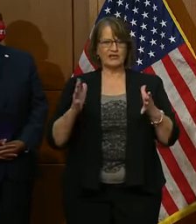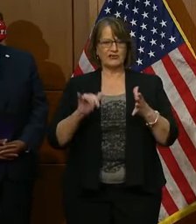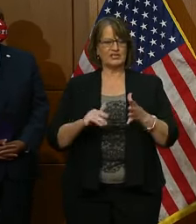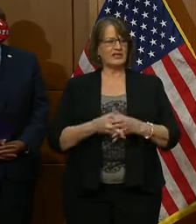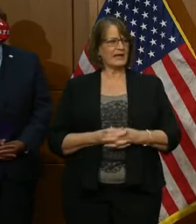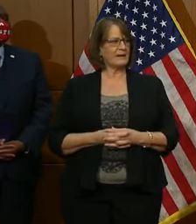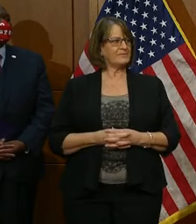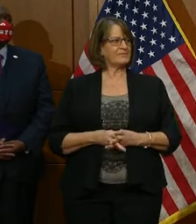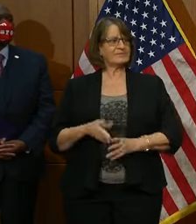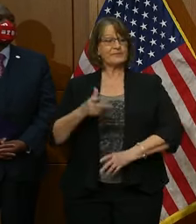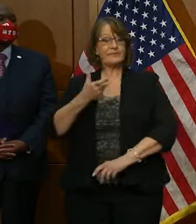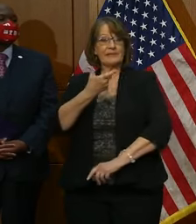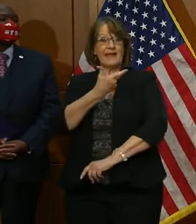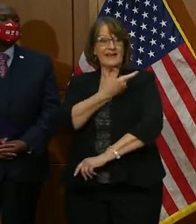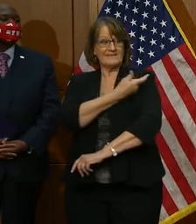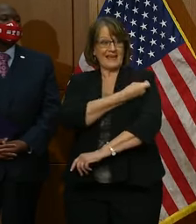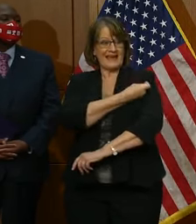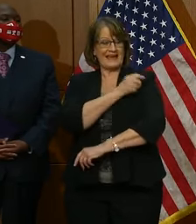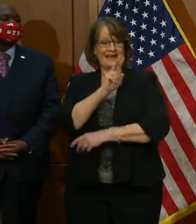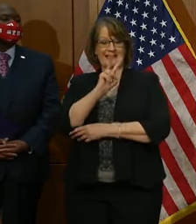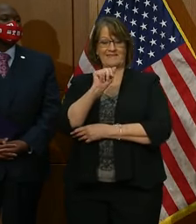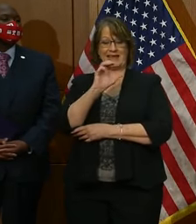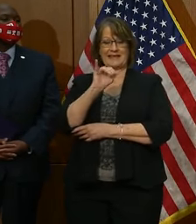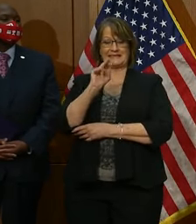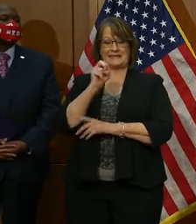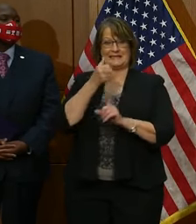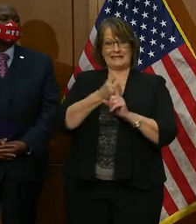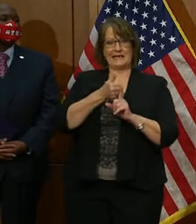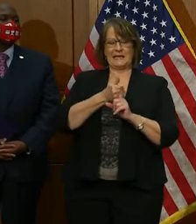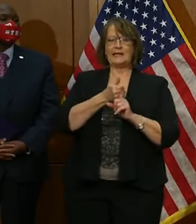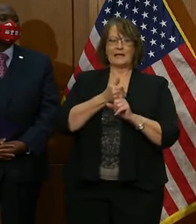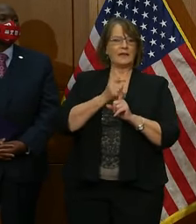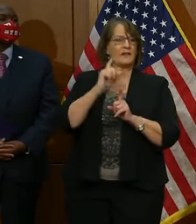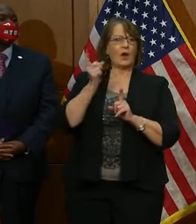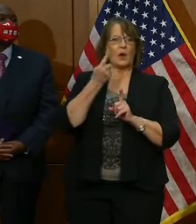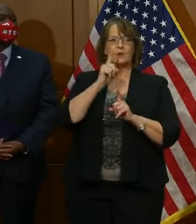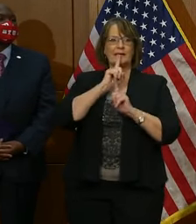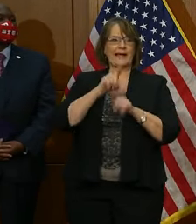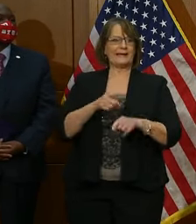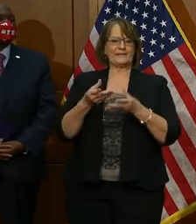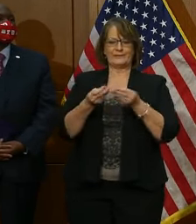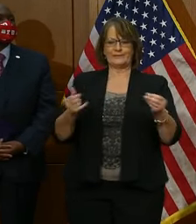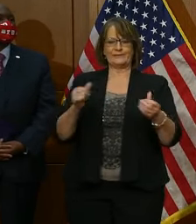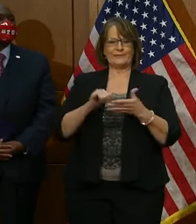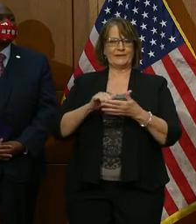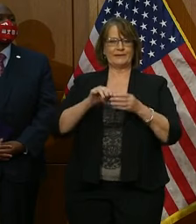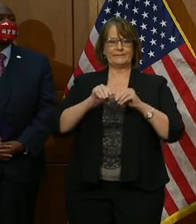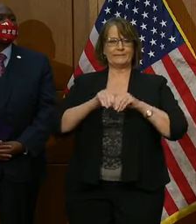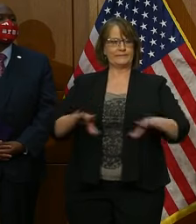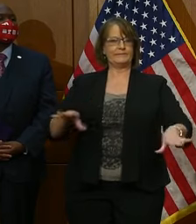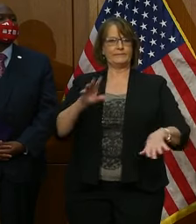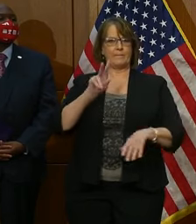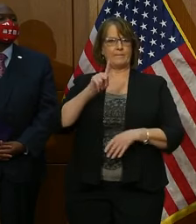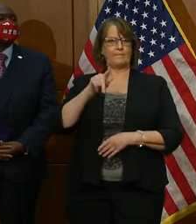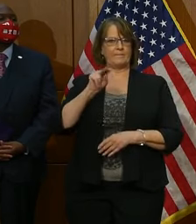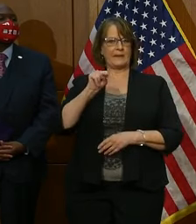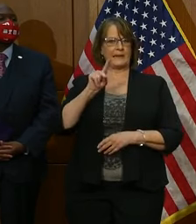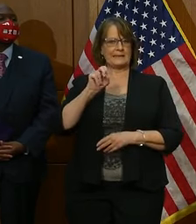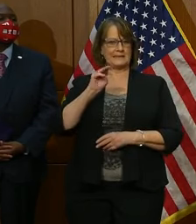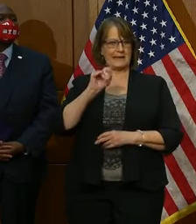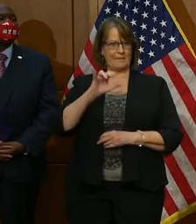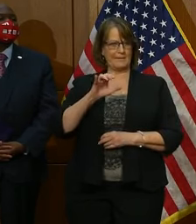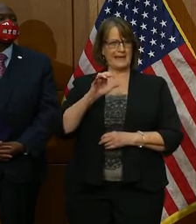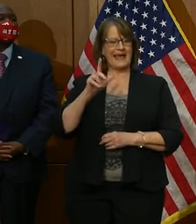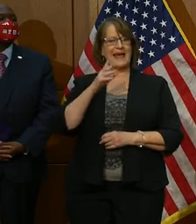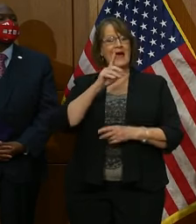The vaccinations or the vaccines are really our way out of this pandemic. The vaccines and continuing to follow the